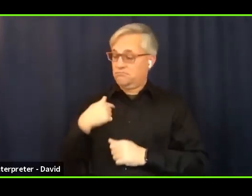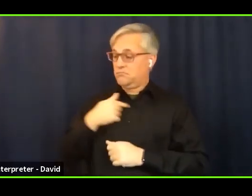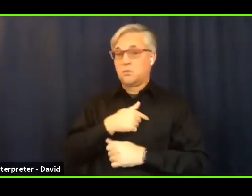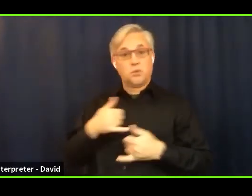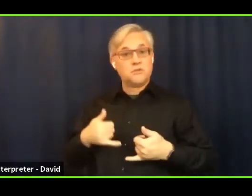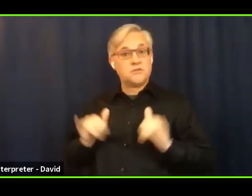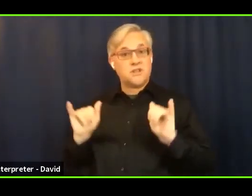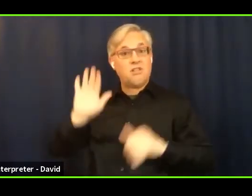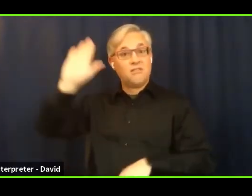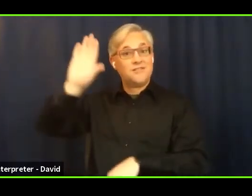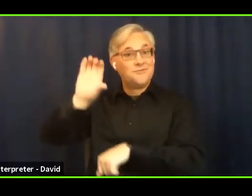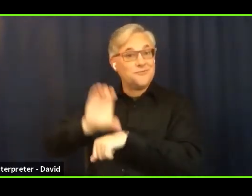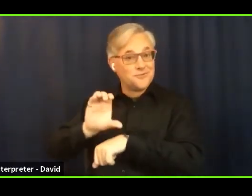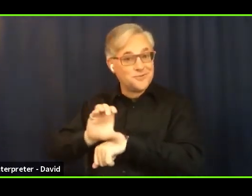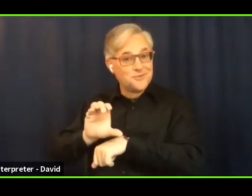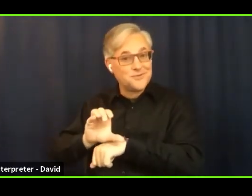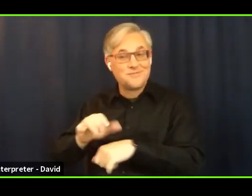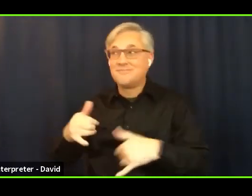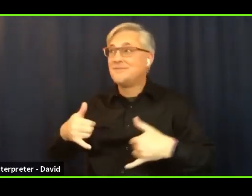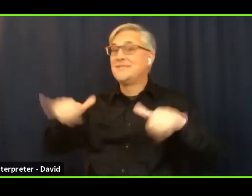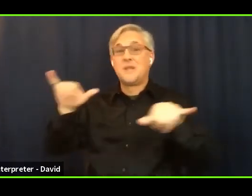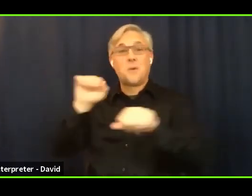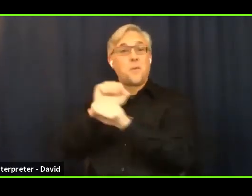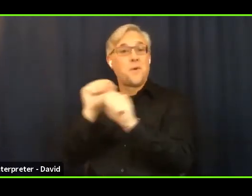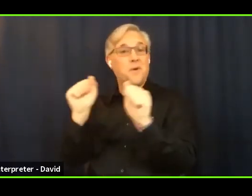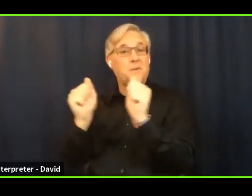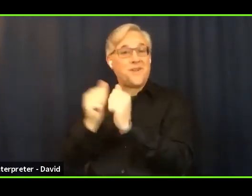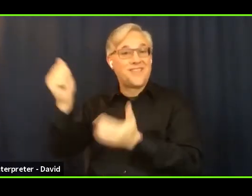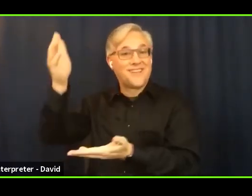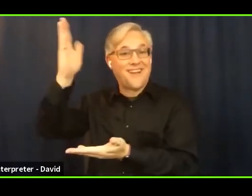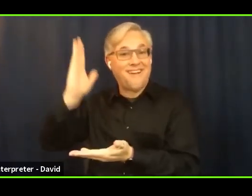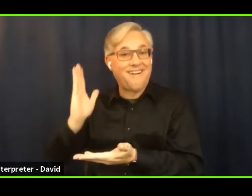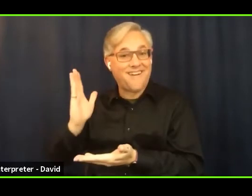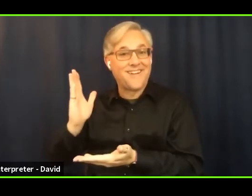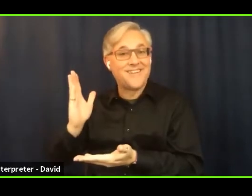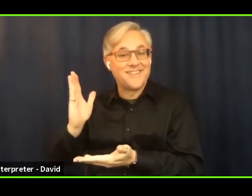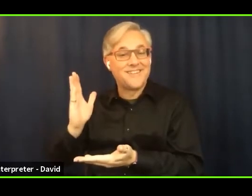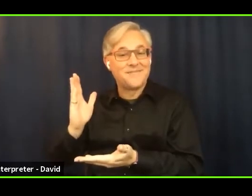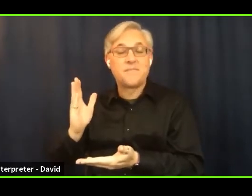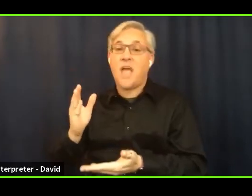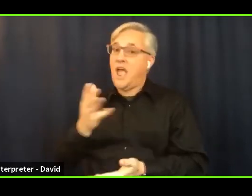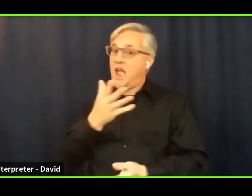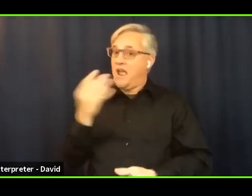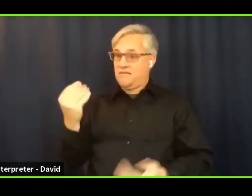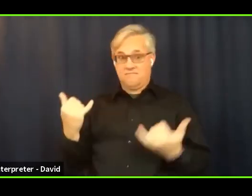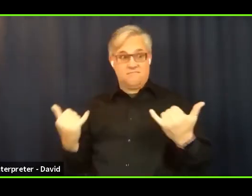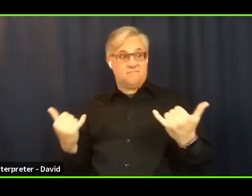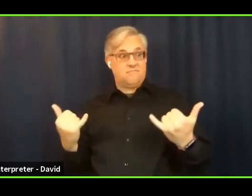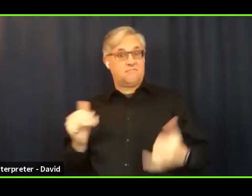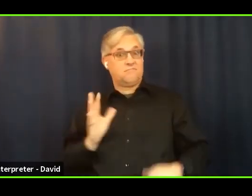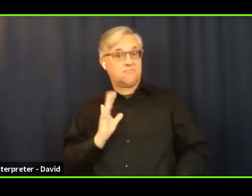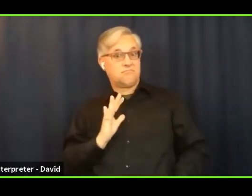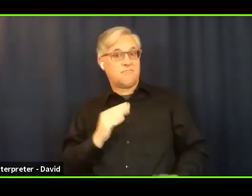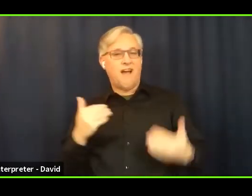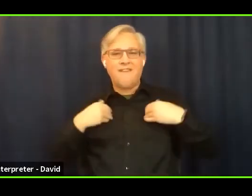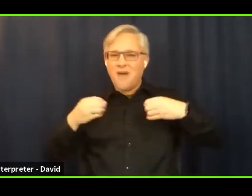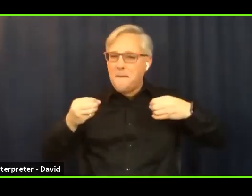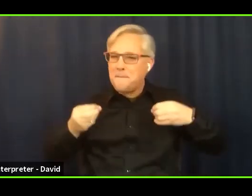still working with God and we have opportunity before us right now in this moment that we have